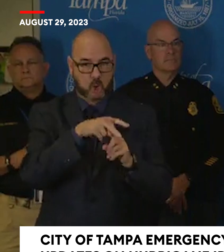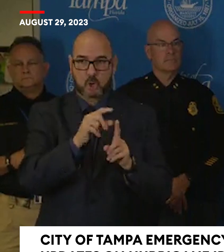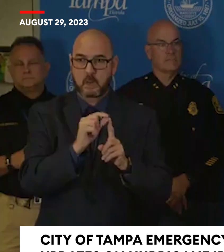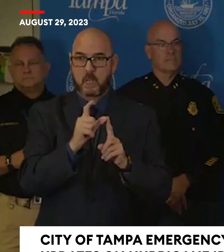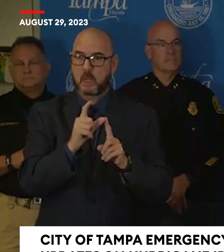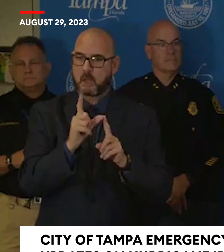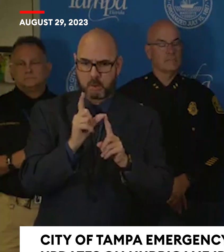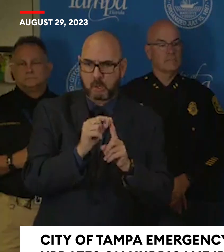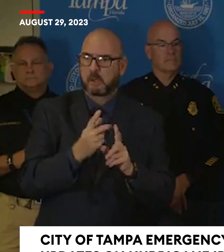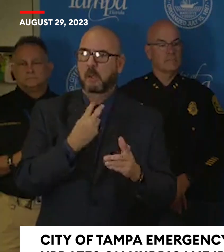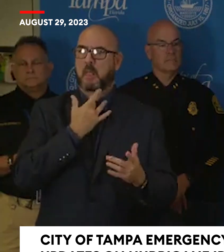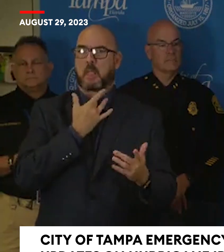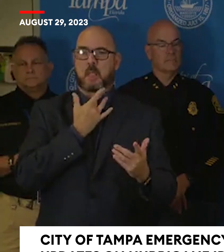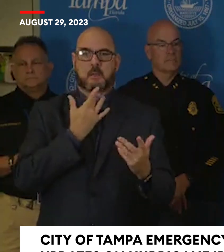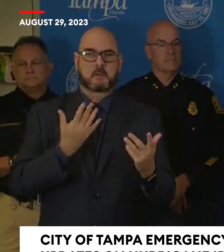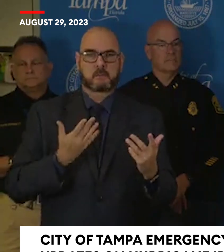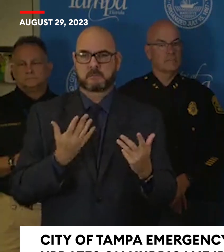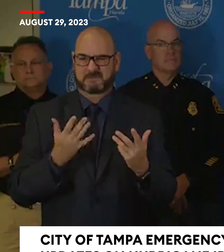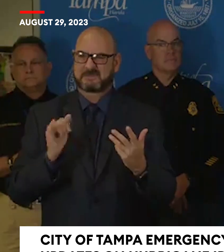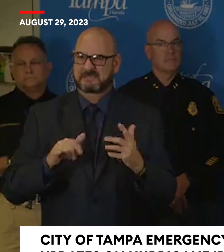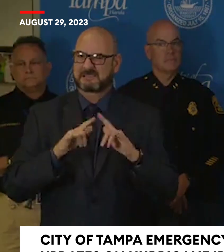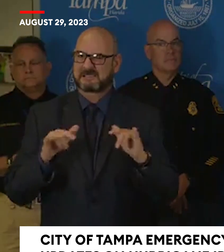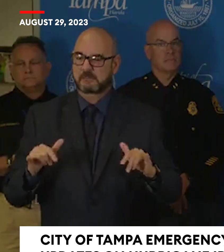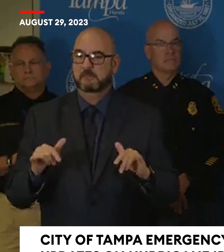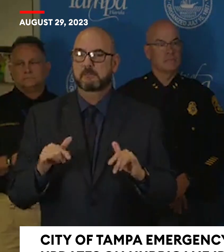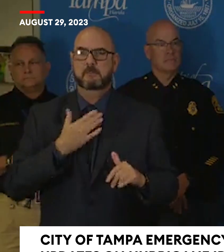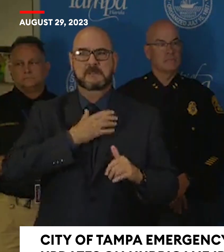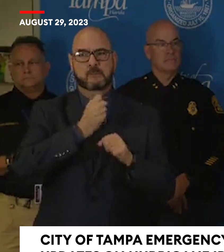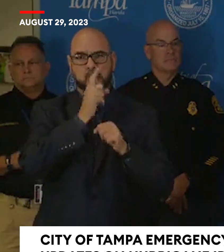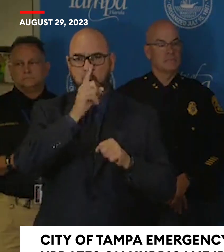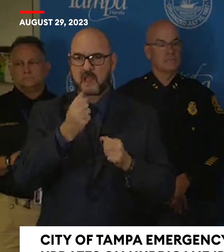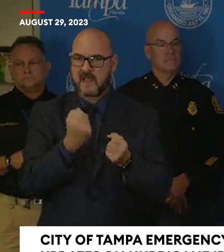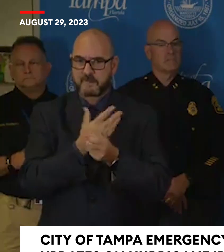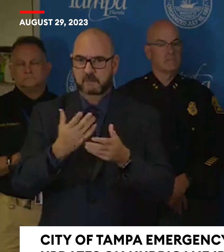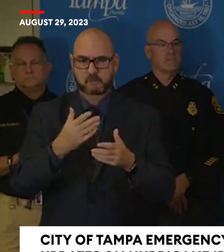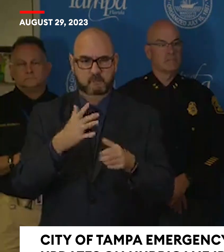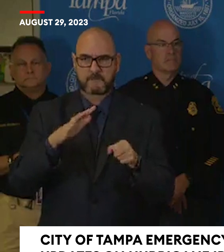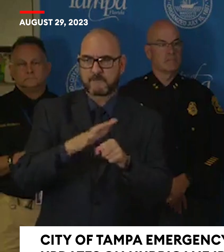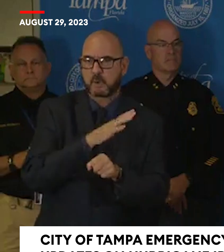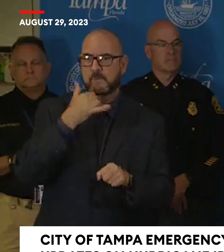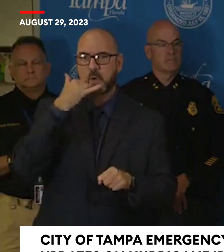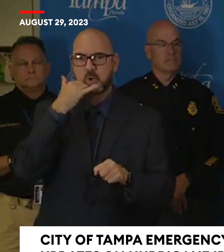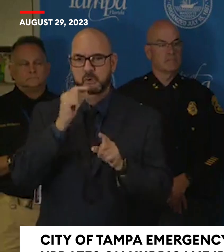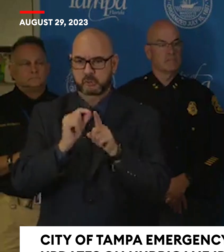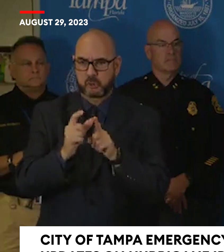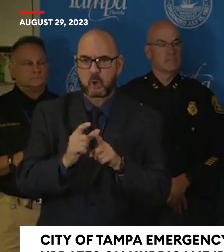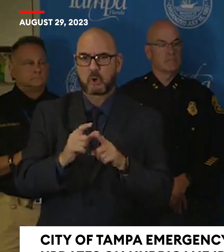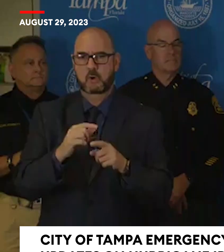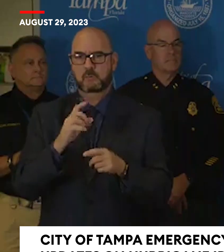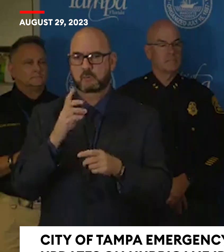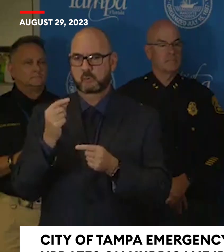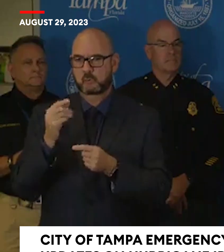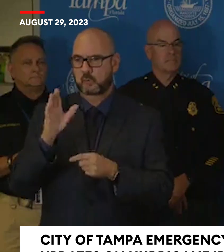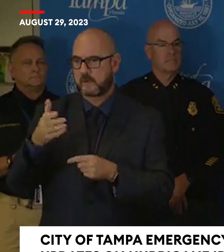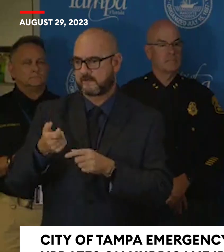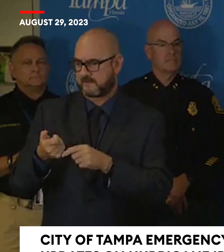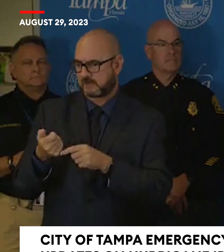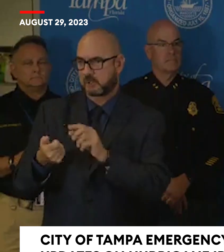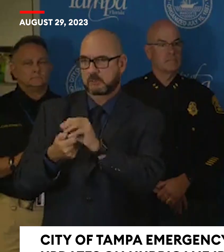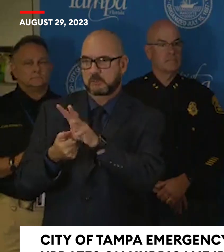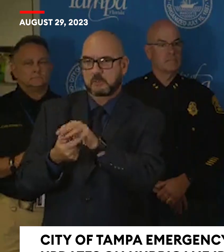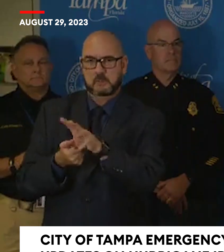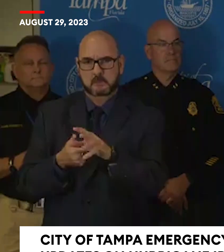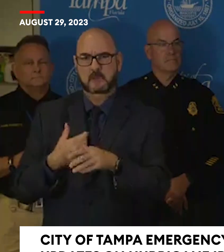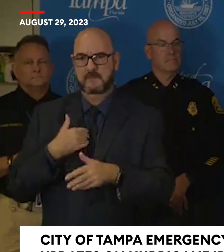types of things. Make sure you're charging your phones. You know where the flashlights are at. All of those simple things that you may take for